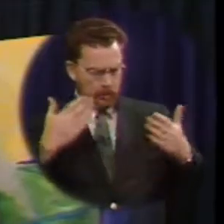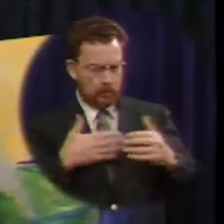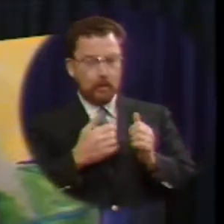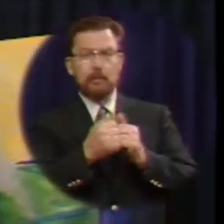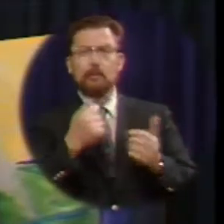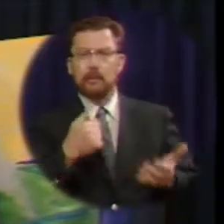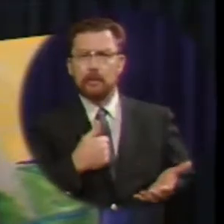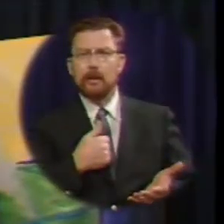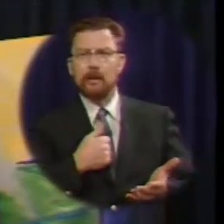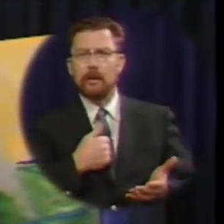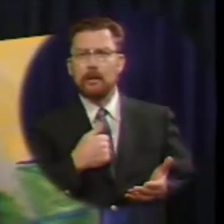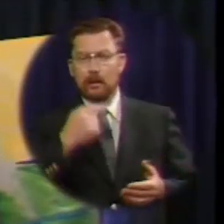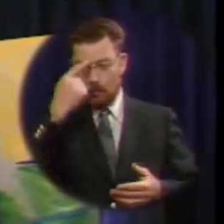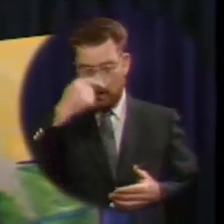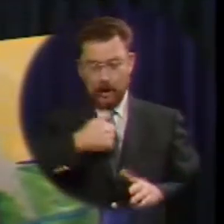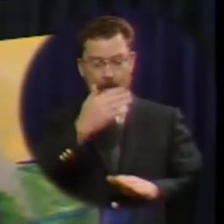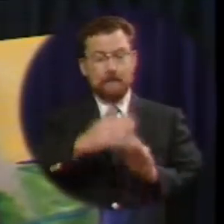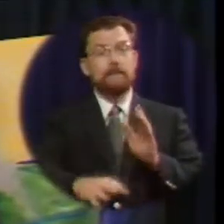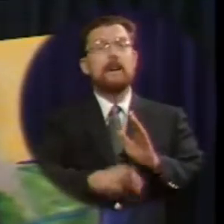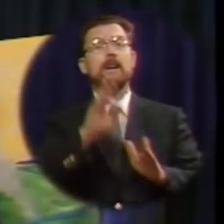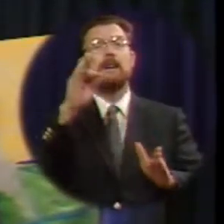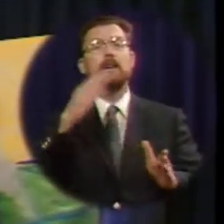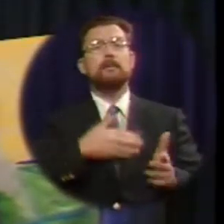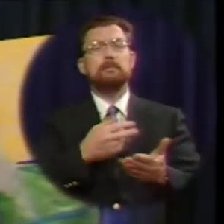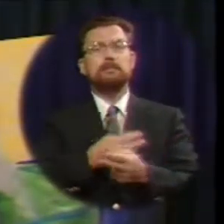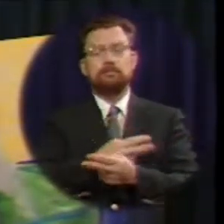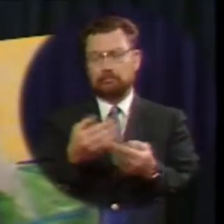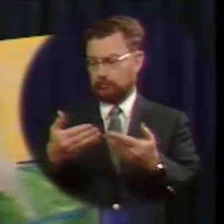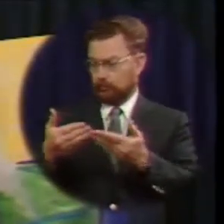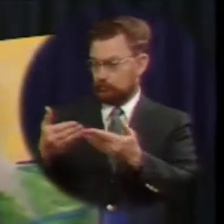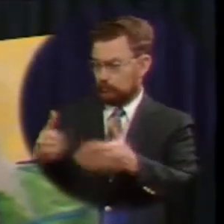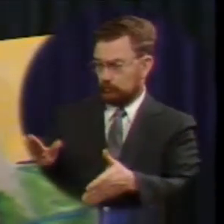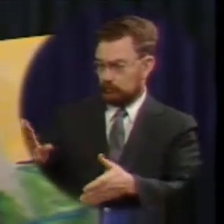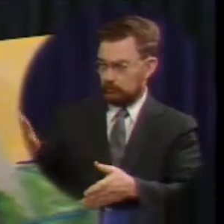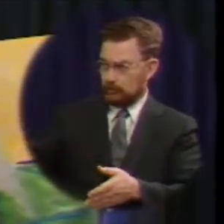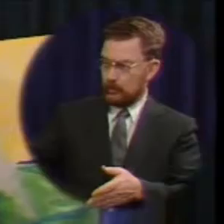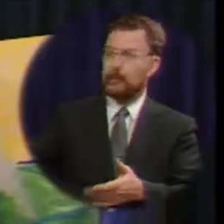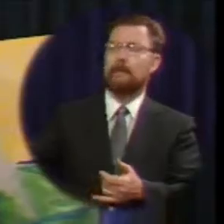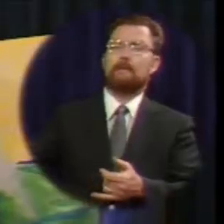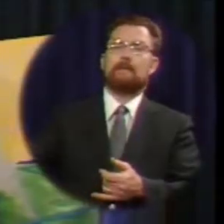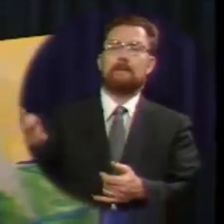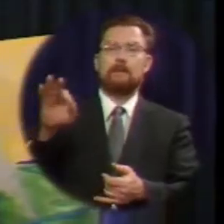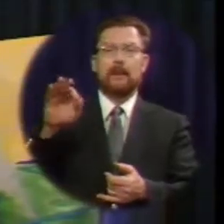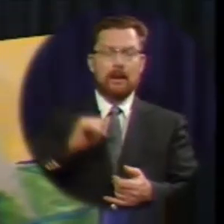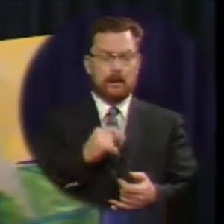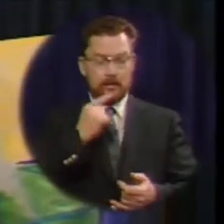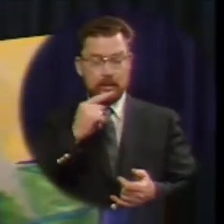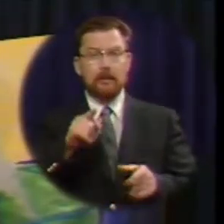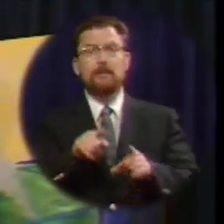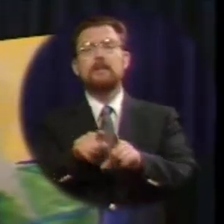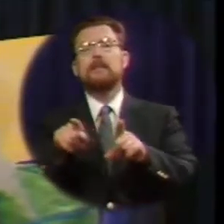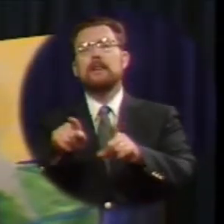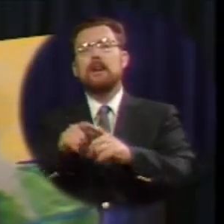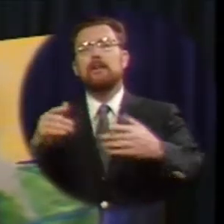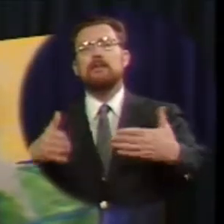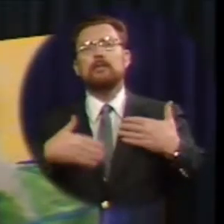for I have found my sheep which was lost I say unto you that likewise joy shall be in heaven